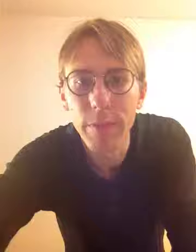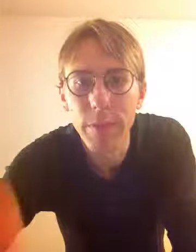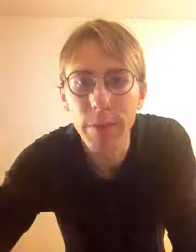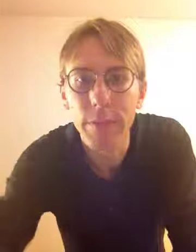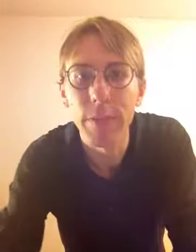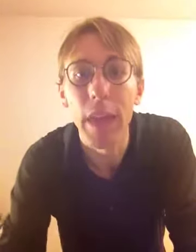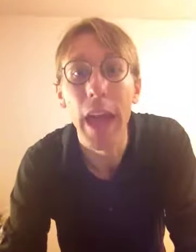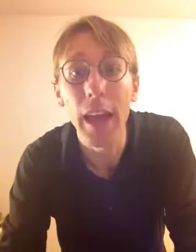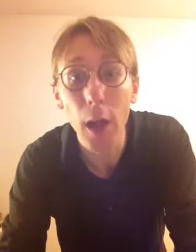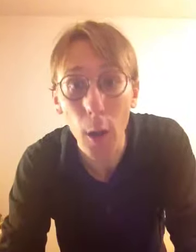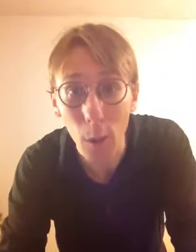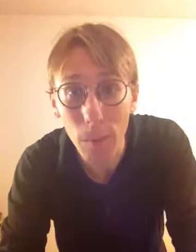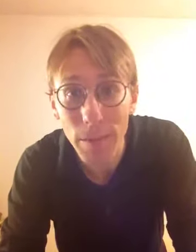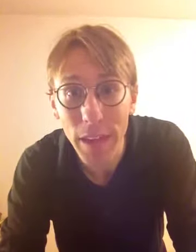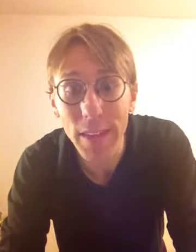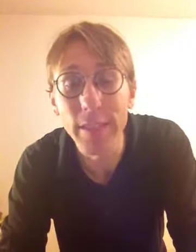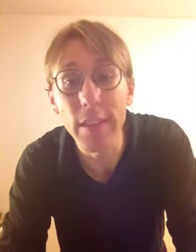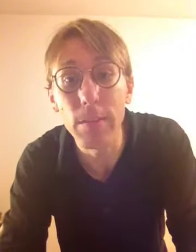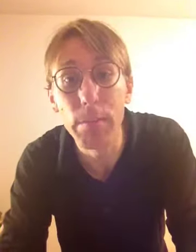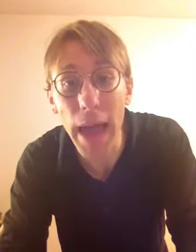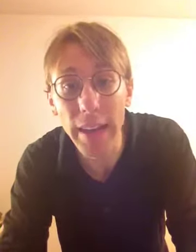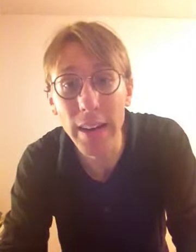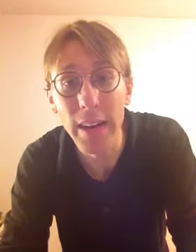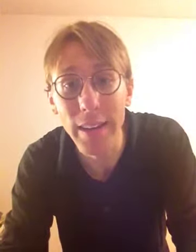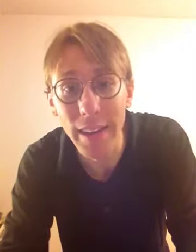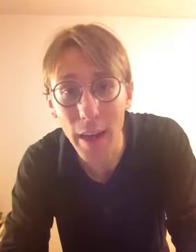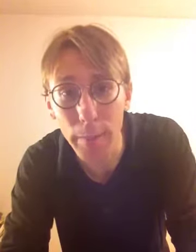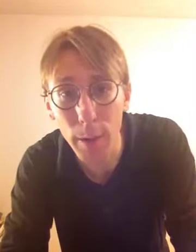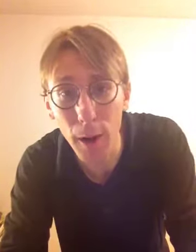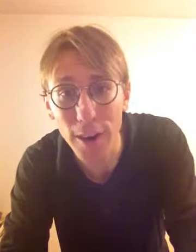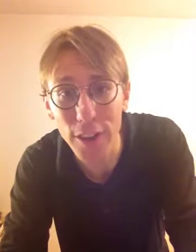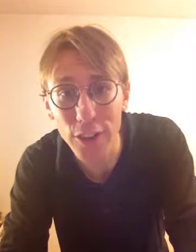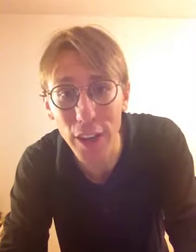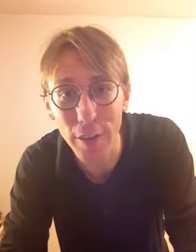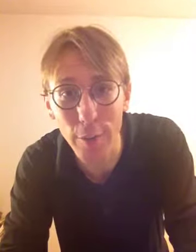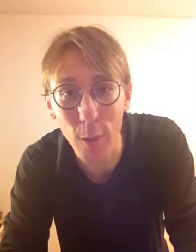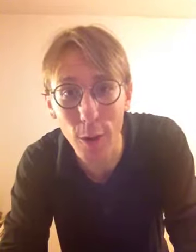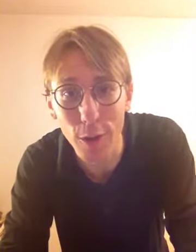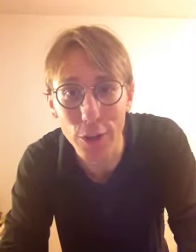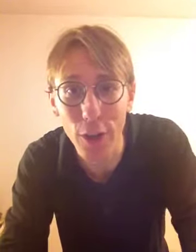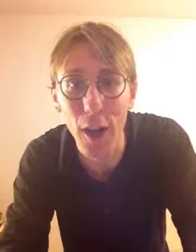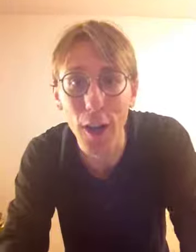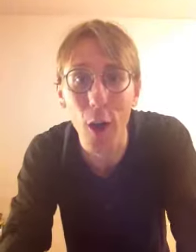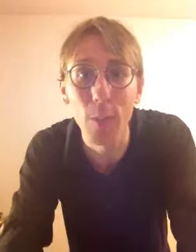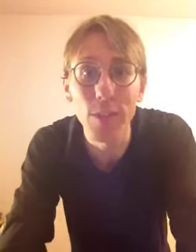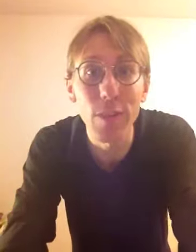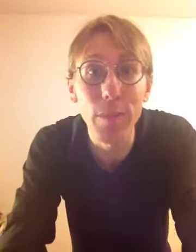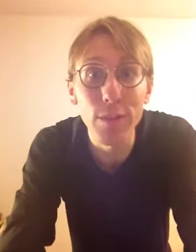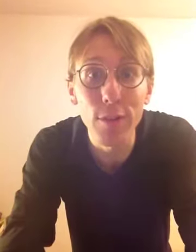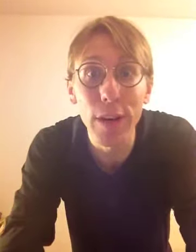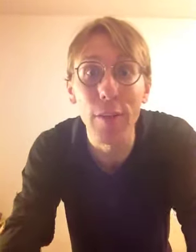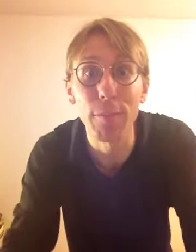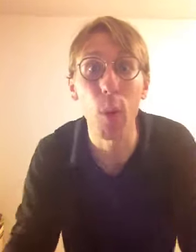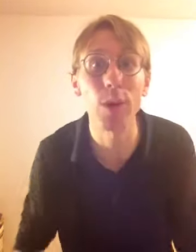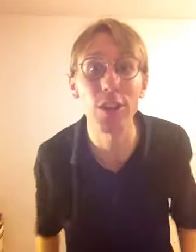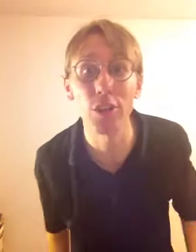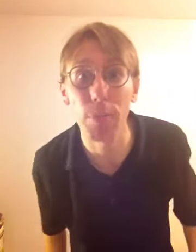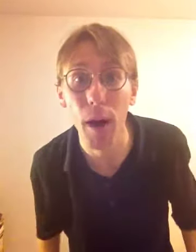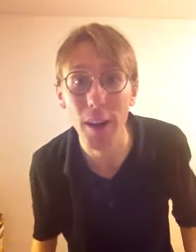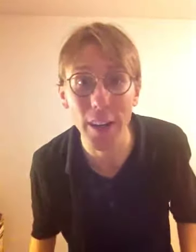Hello. This is Ben Kemper auditioning for Sherlock Holmes and the Mystery of Portage Park.